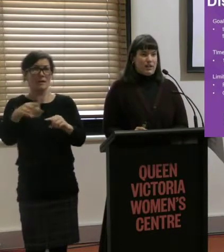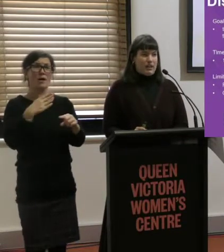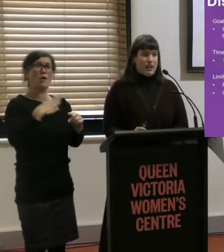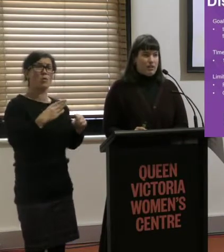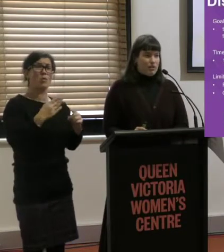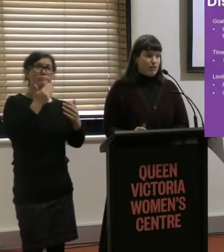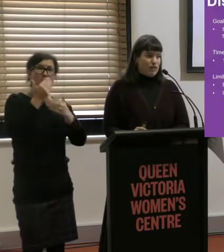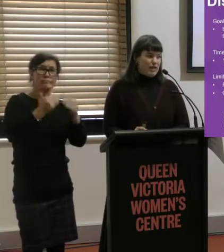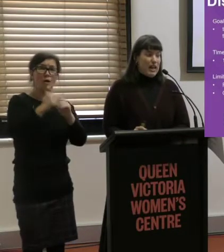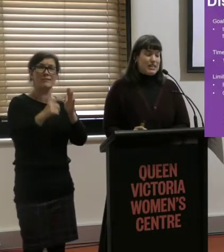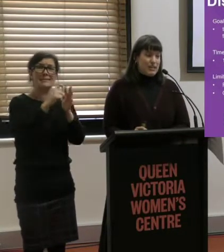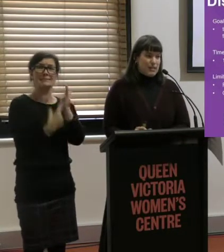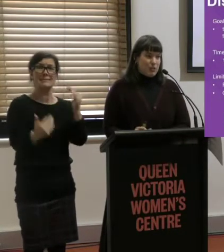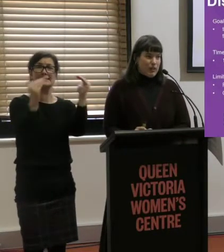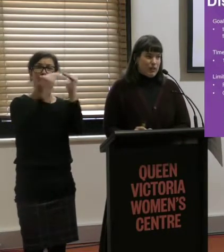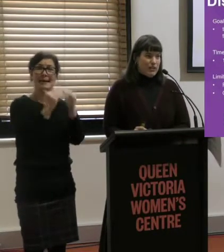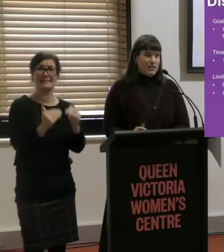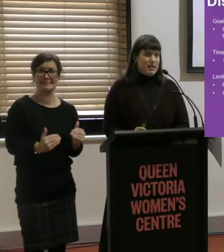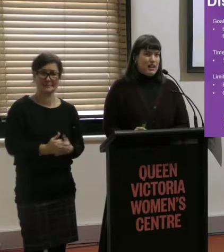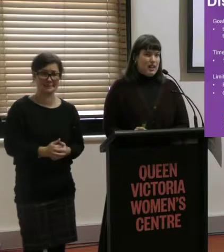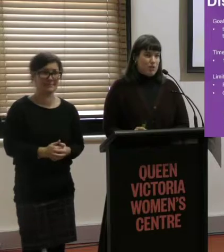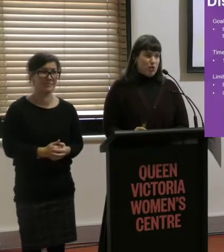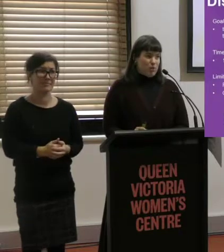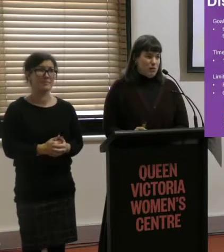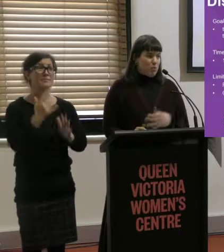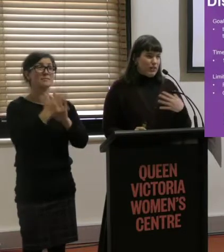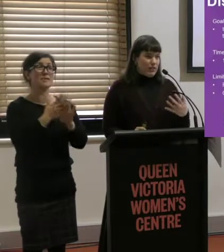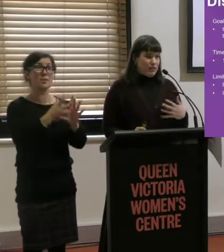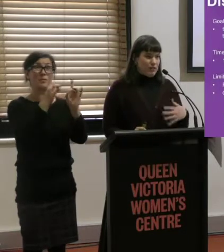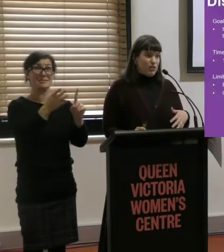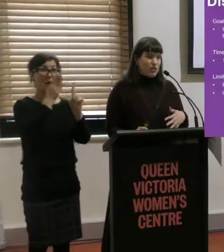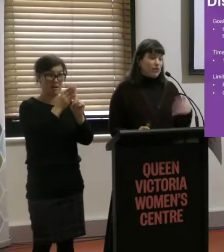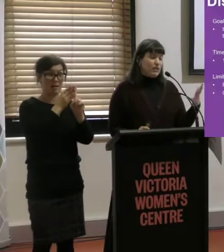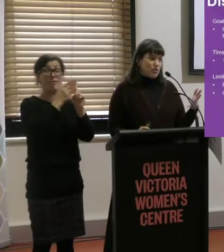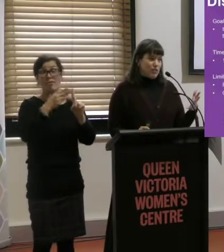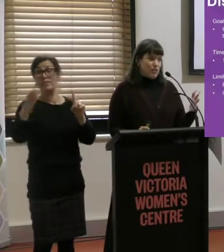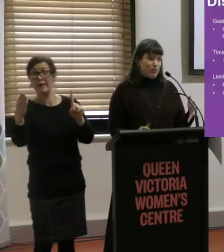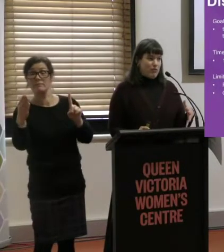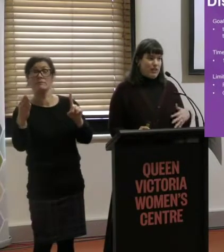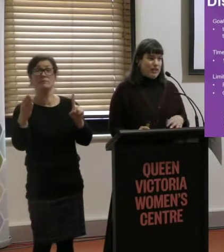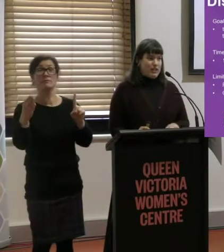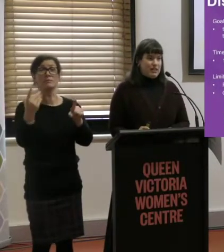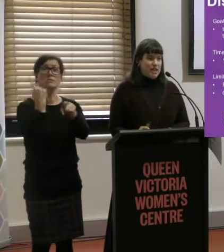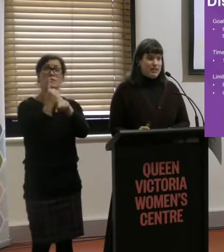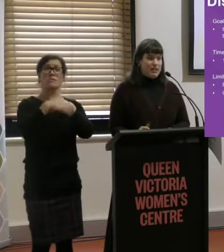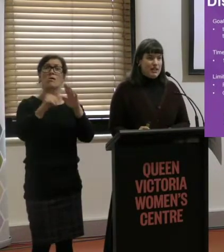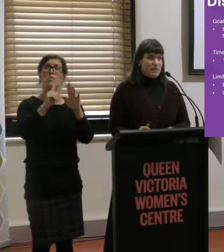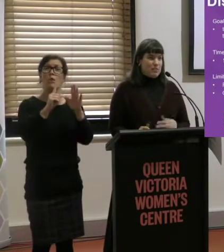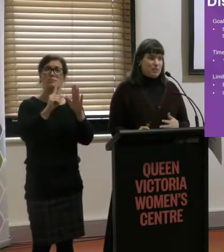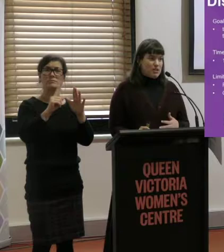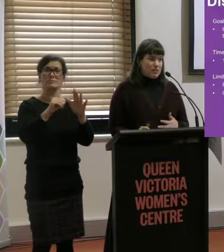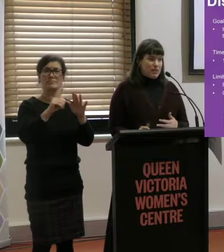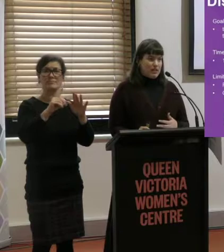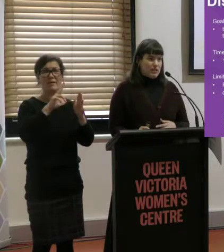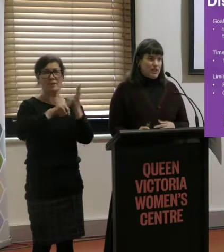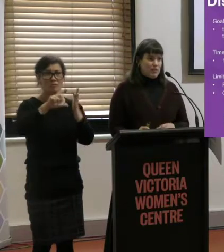we can have sort of a starting point and talk about what the Victorian... or the Australian Government recognises as the